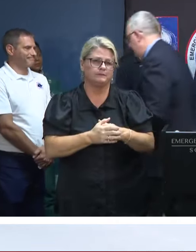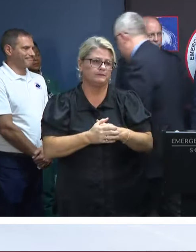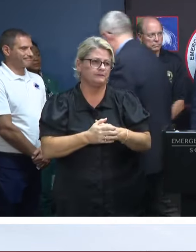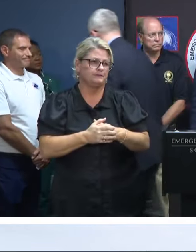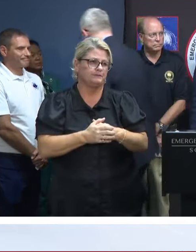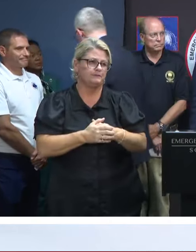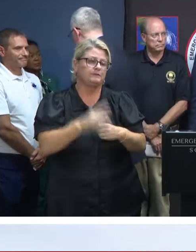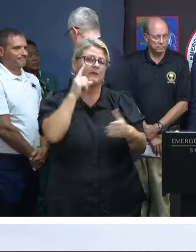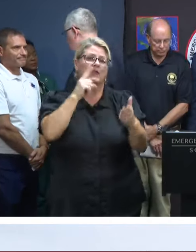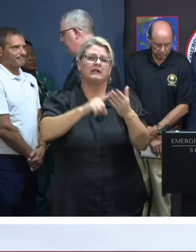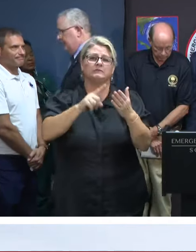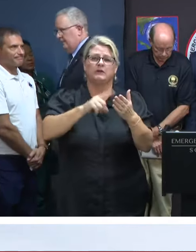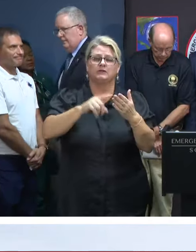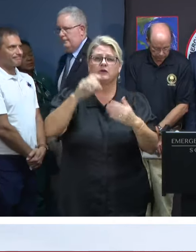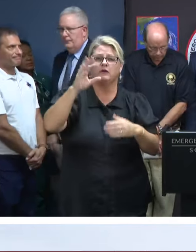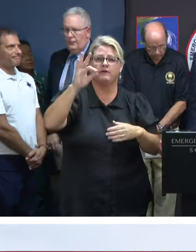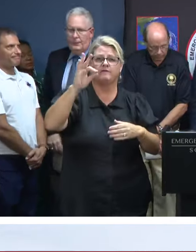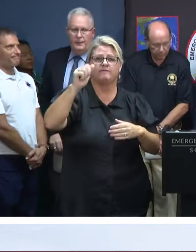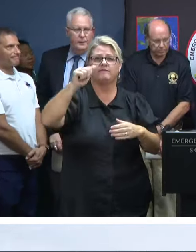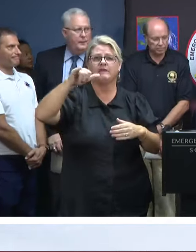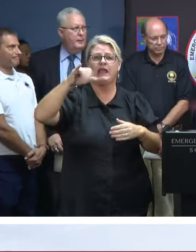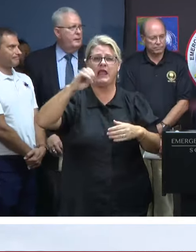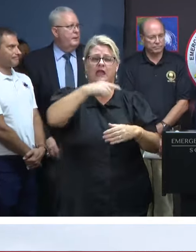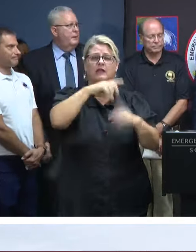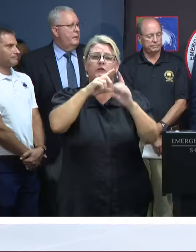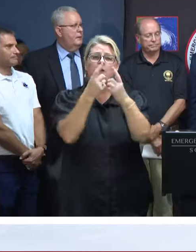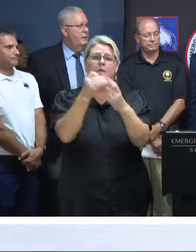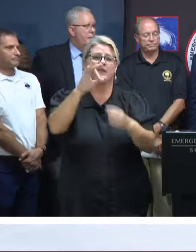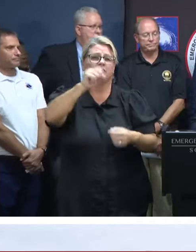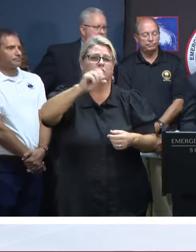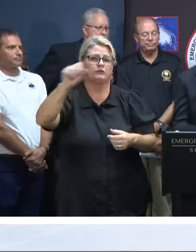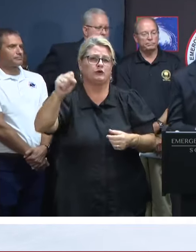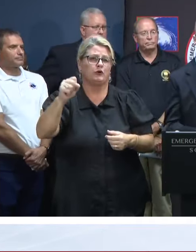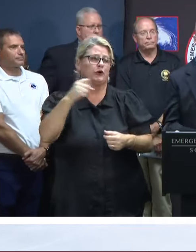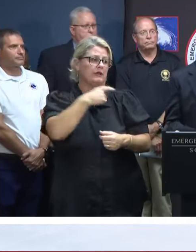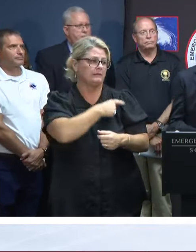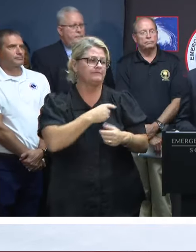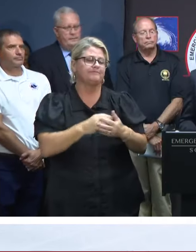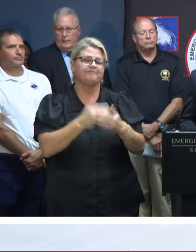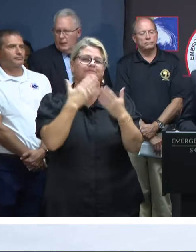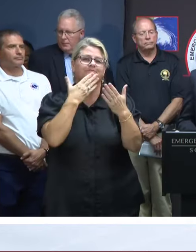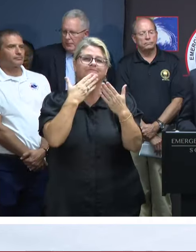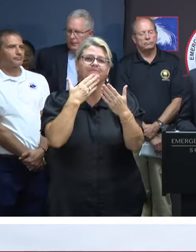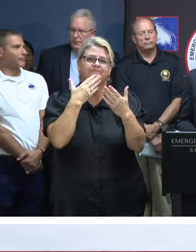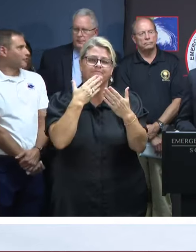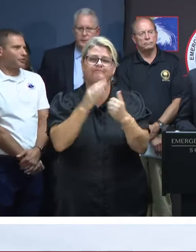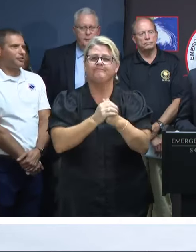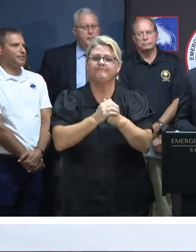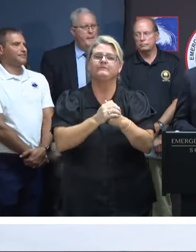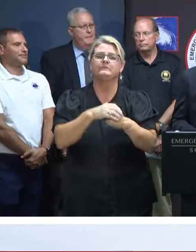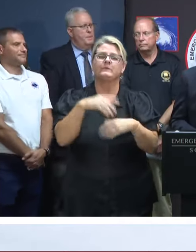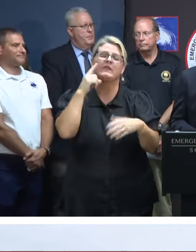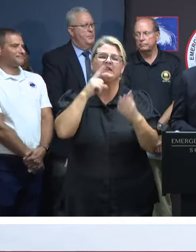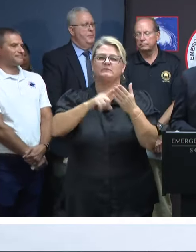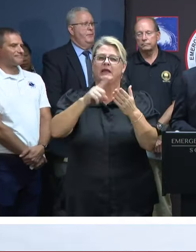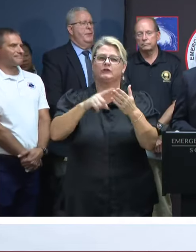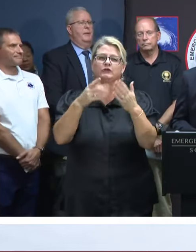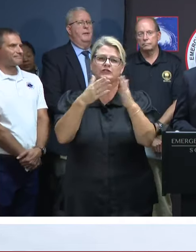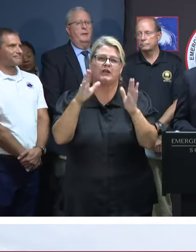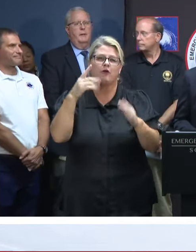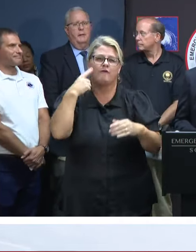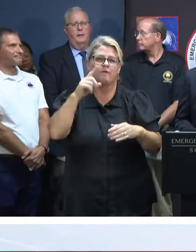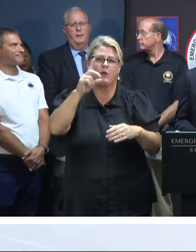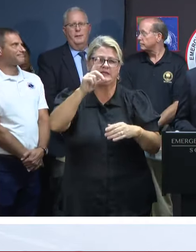Inspector General Sean Fay, Department of Social Services. Thank you, Governor. Sean Fay, Inspector General for the Department of Social Services.